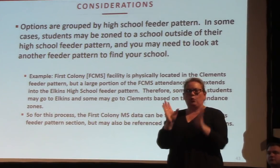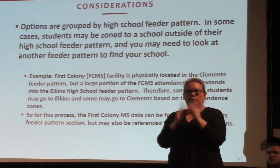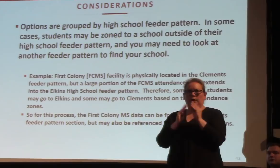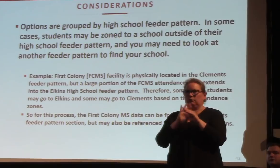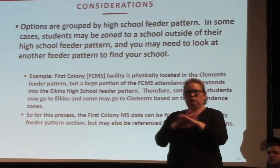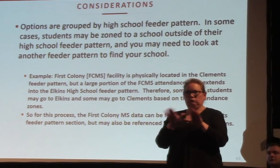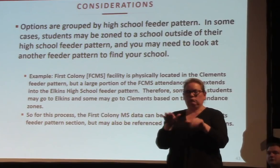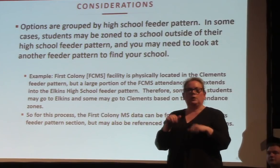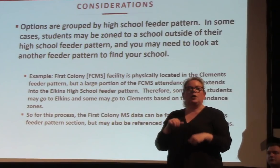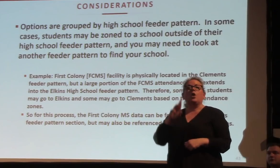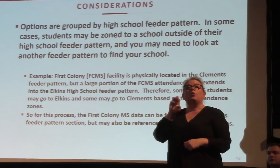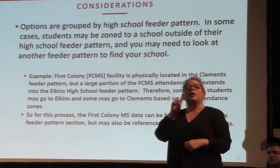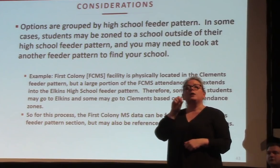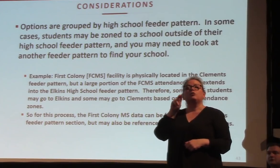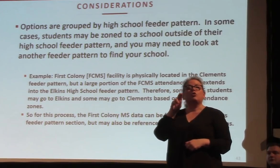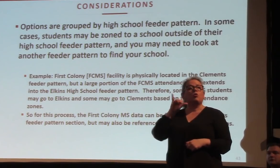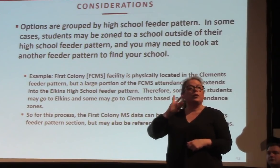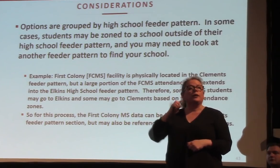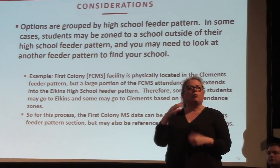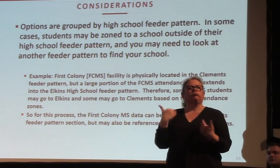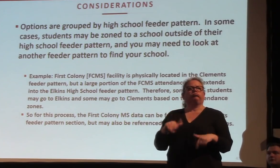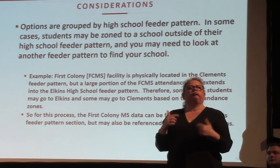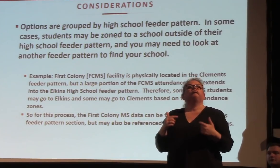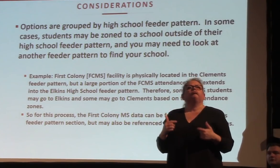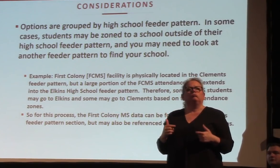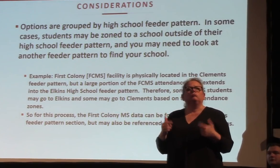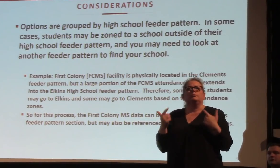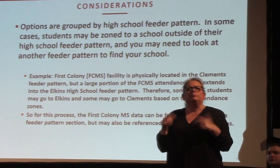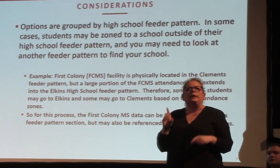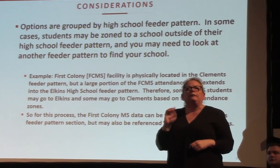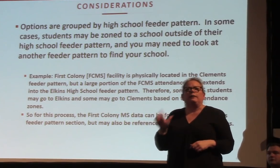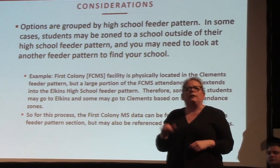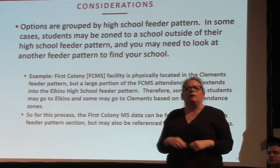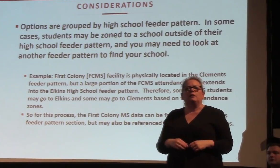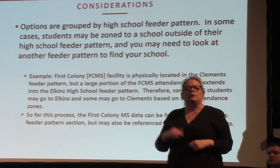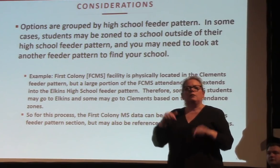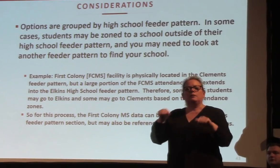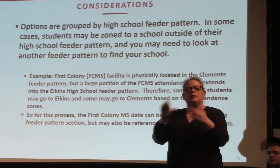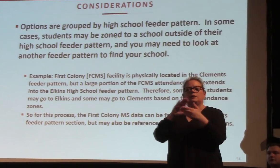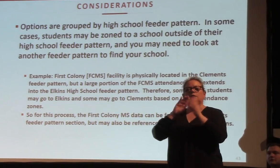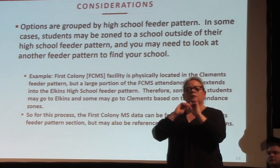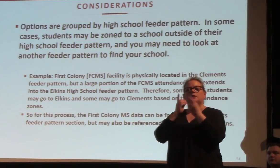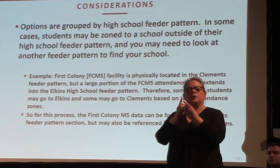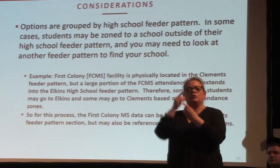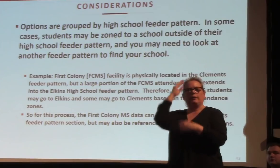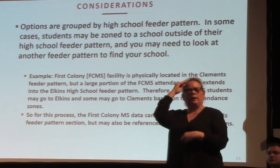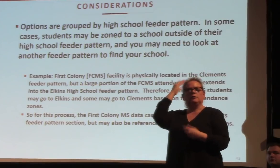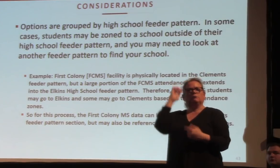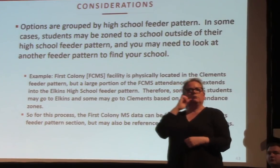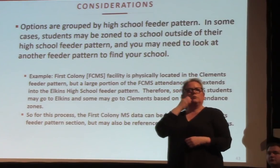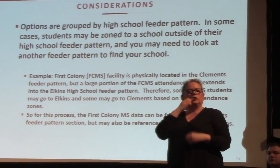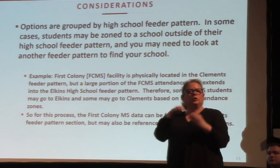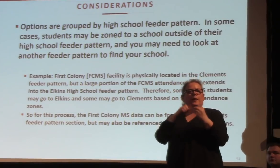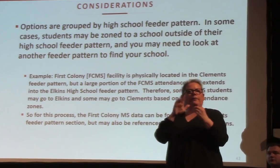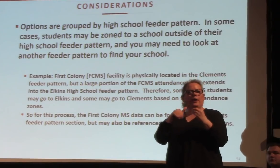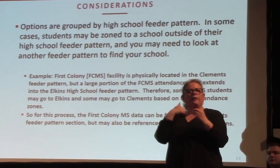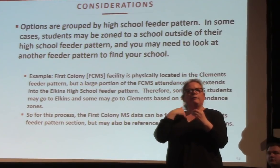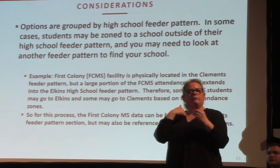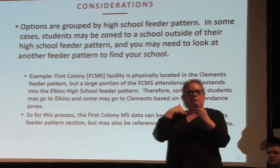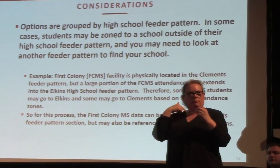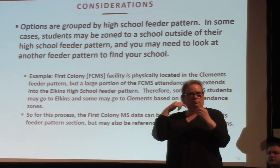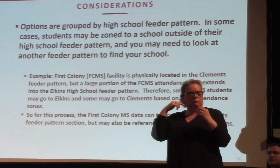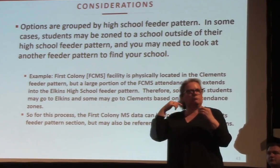Rezoning is a big deal. And the district takes it very seriously. And it deserves and needs a dedicated process. And so